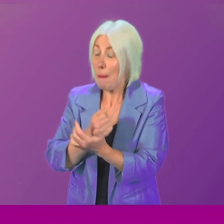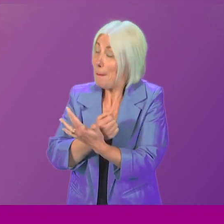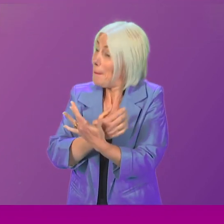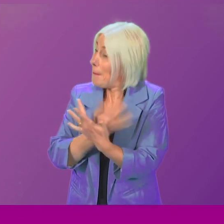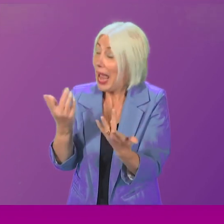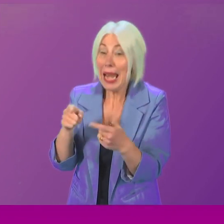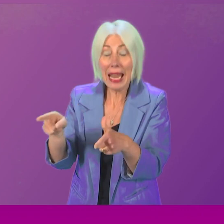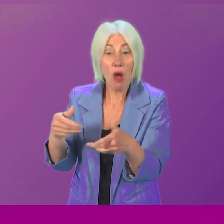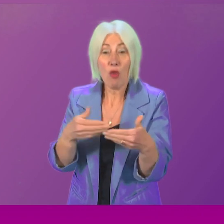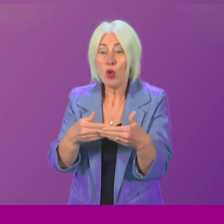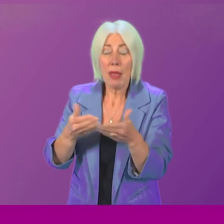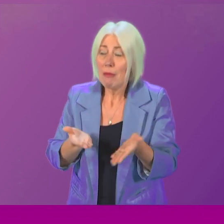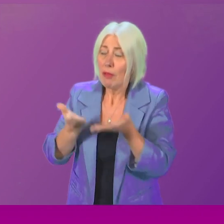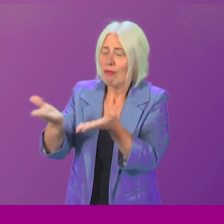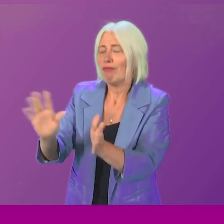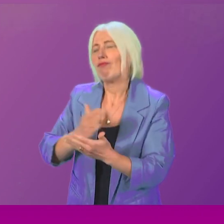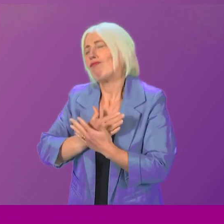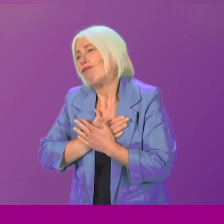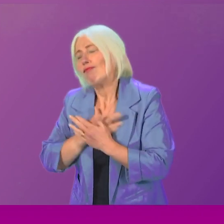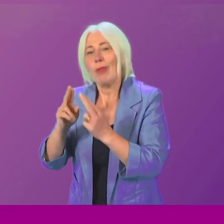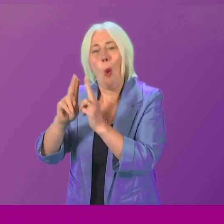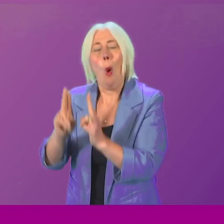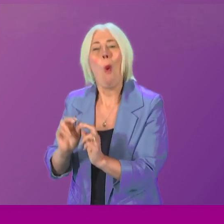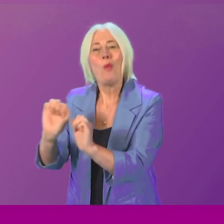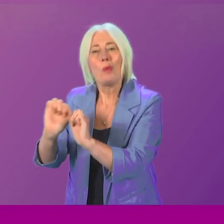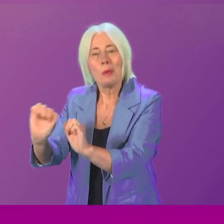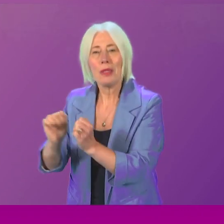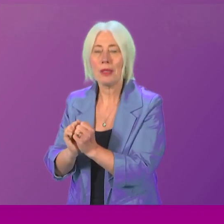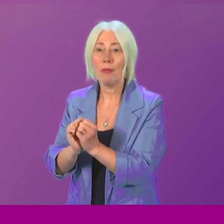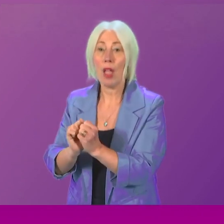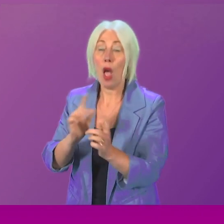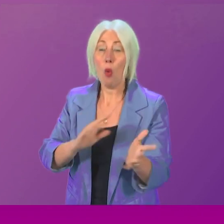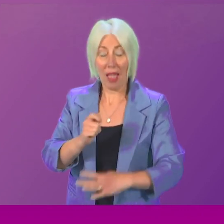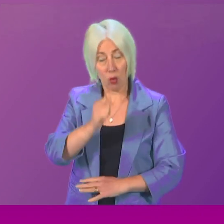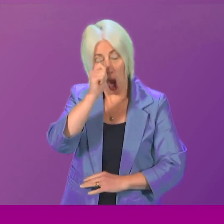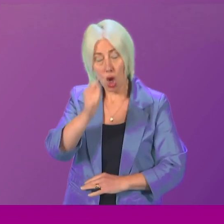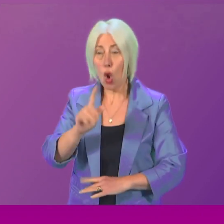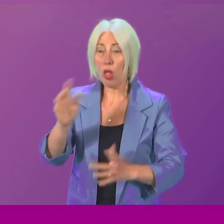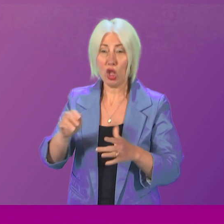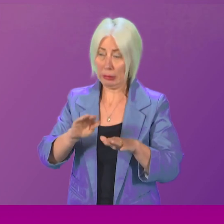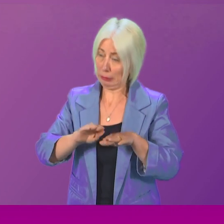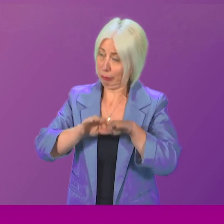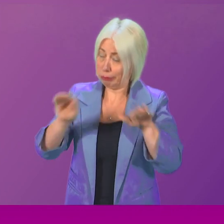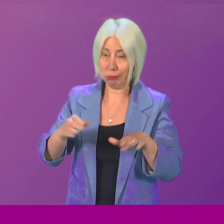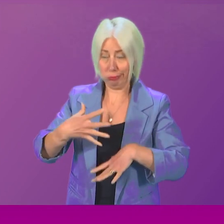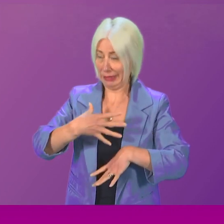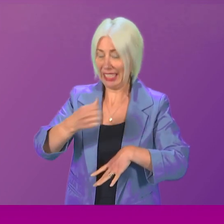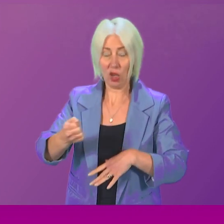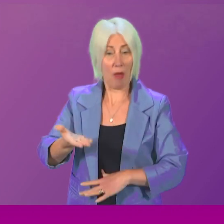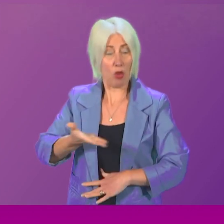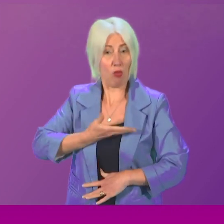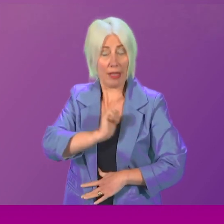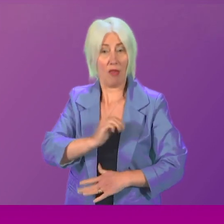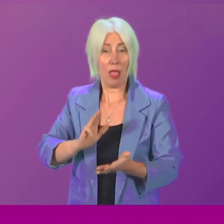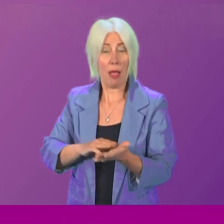went to loving homes. Acknowledging these injustices should never be seen as a rejection of the deep bonds that